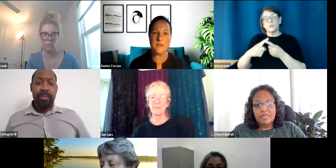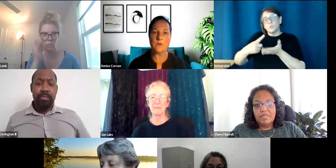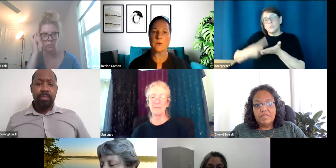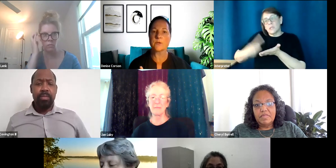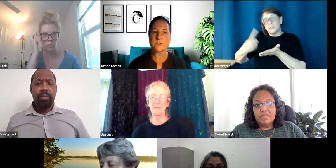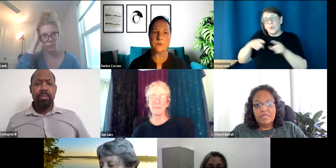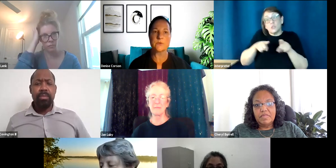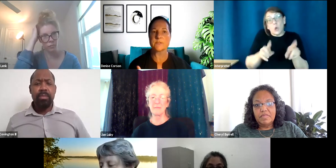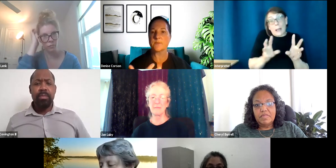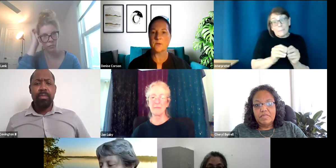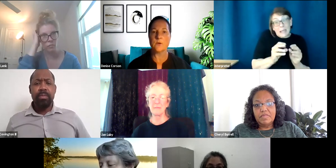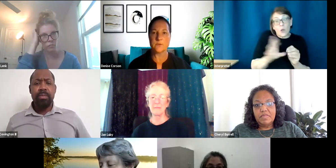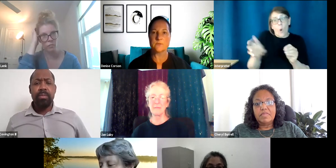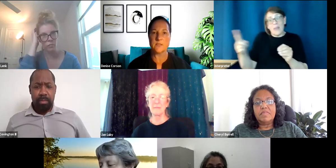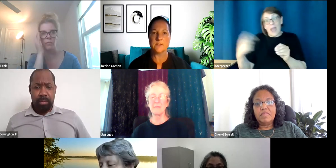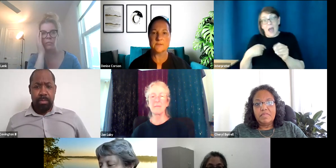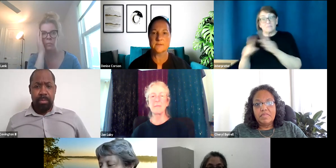meeting or concern or something along those lines.